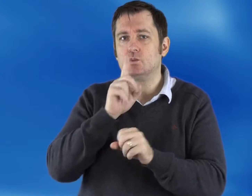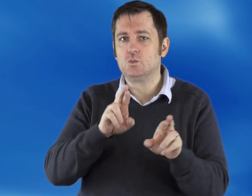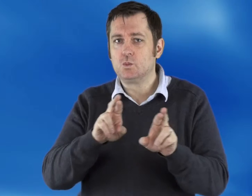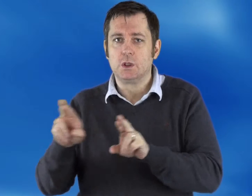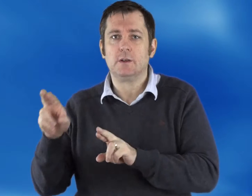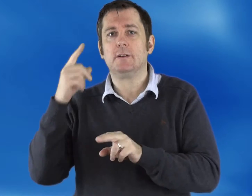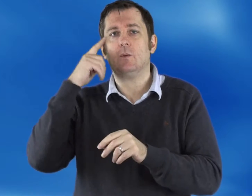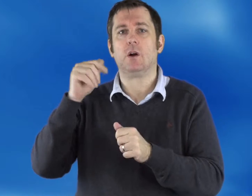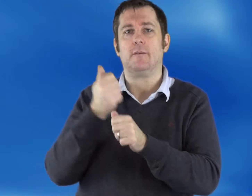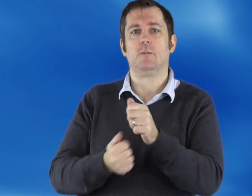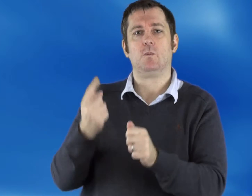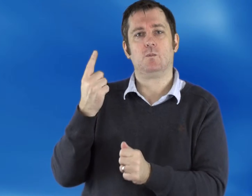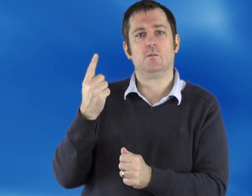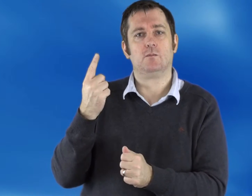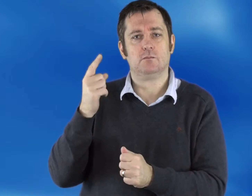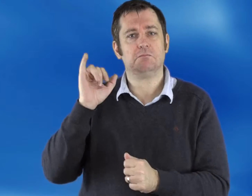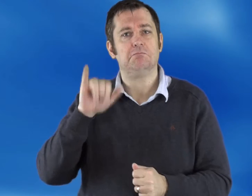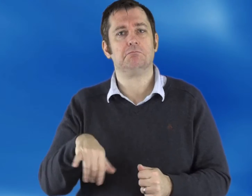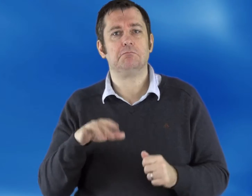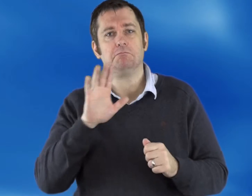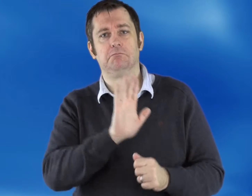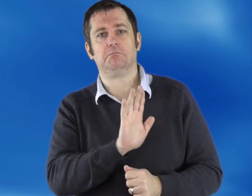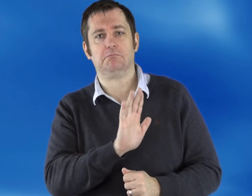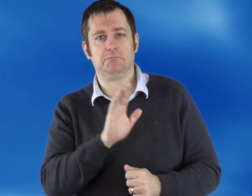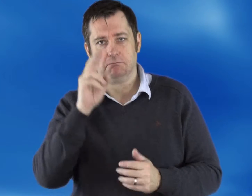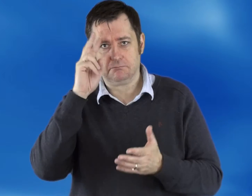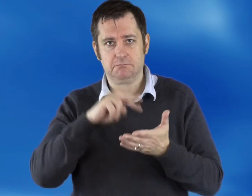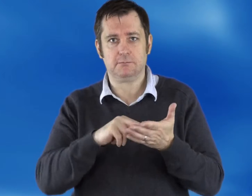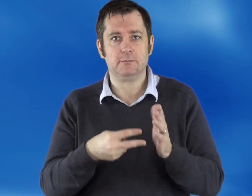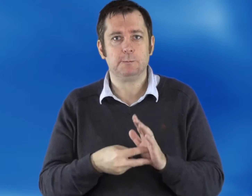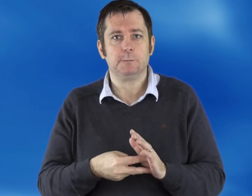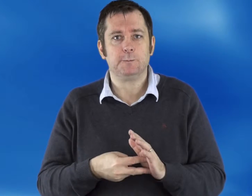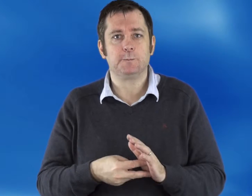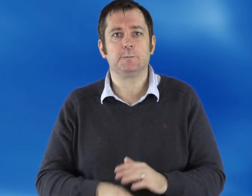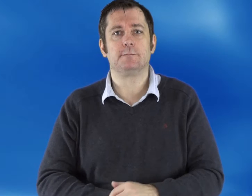As opposed to being added later as an afterthought, including the creation of website design.